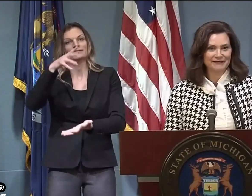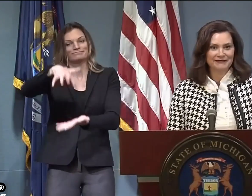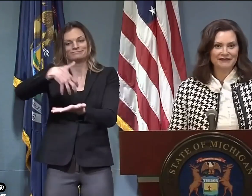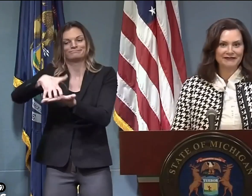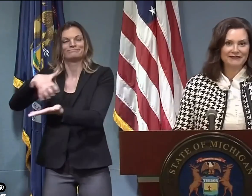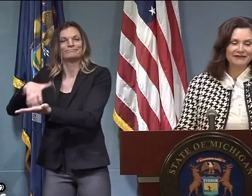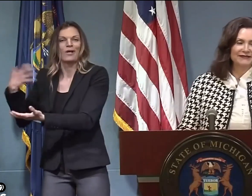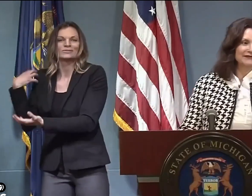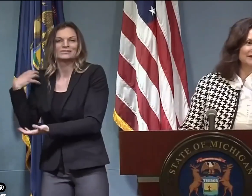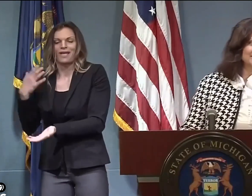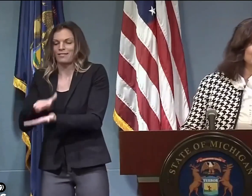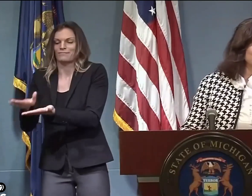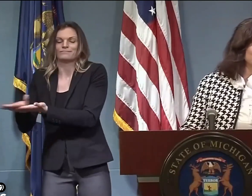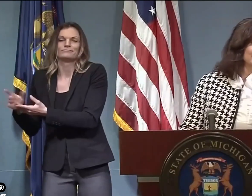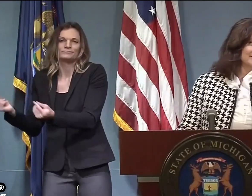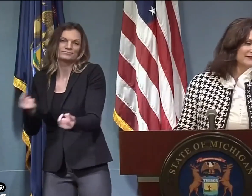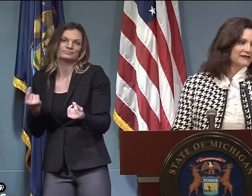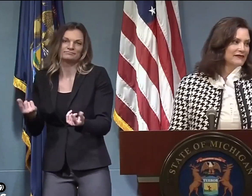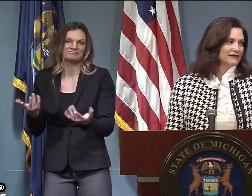back home after he raked our leaves.